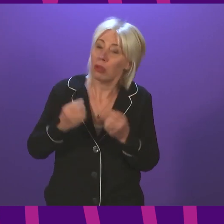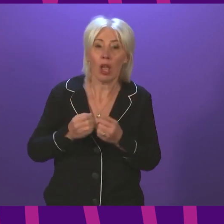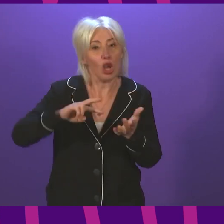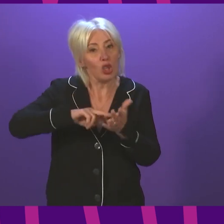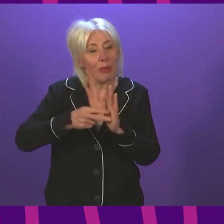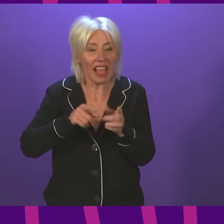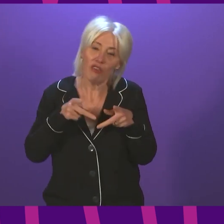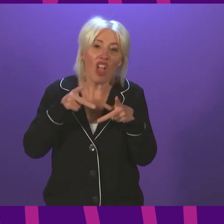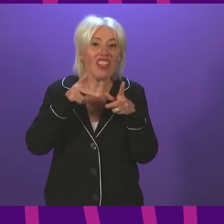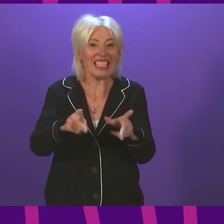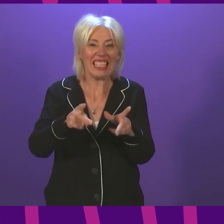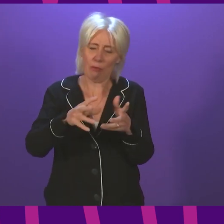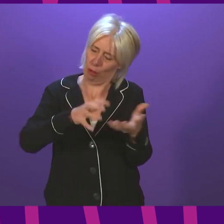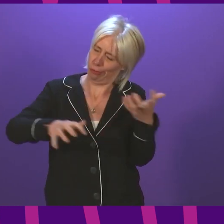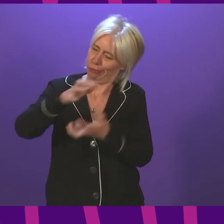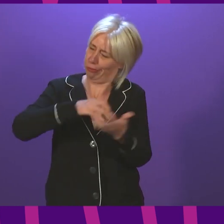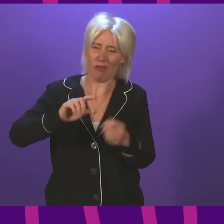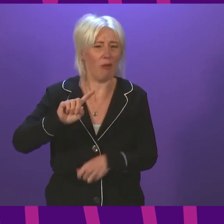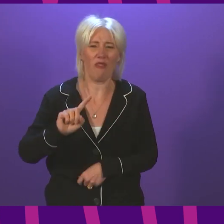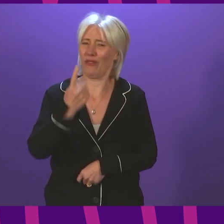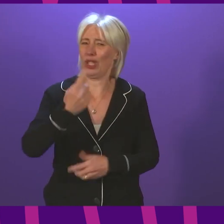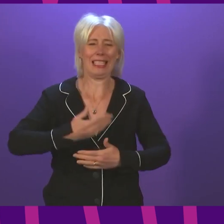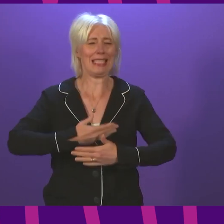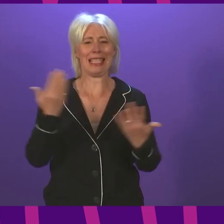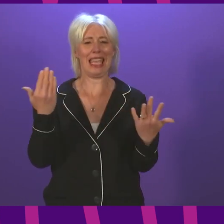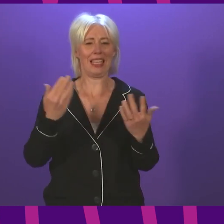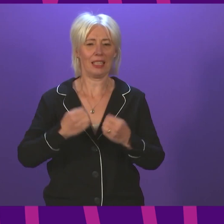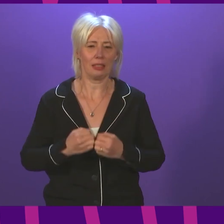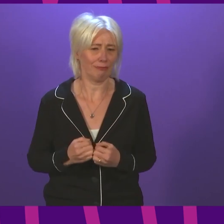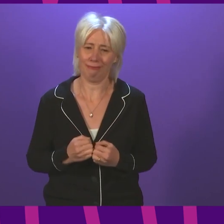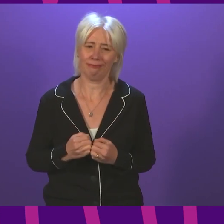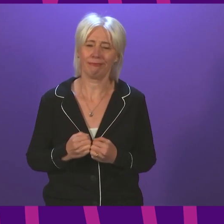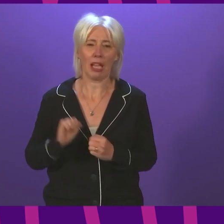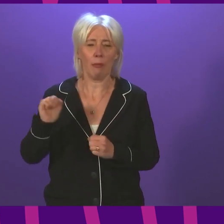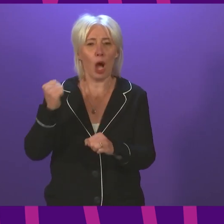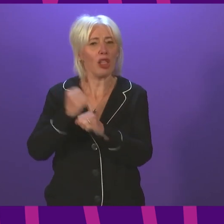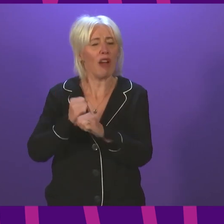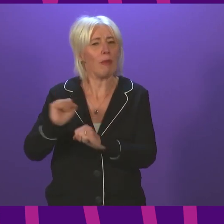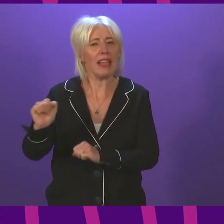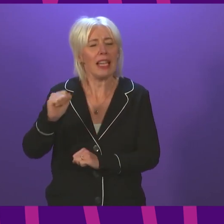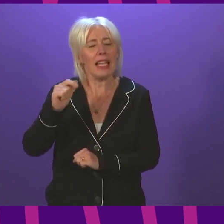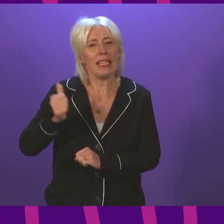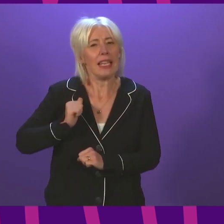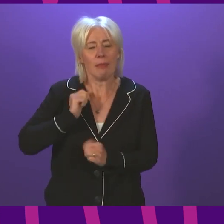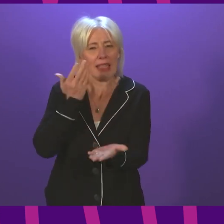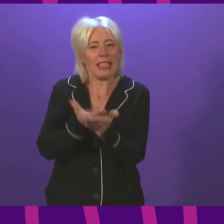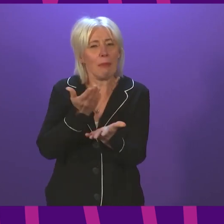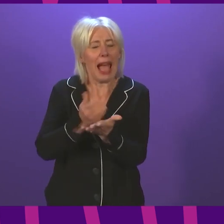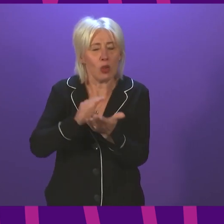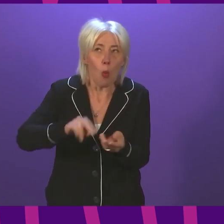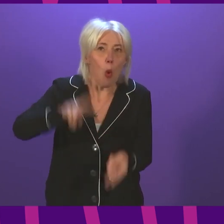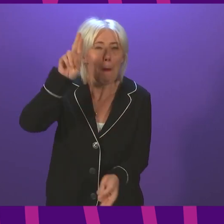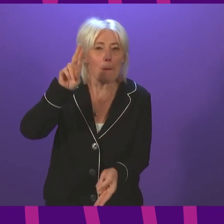that was a shambles on day one. And it seems that the government didn't foresee the high demand over an app. That they wanted